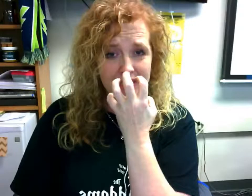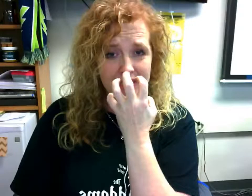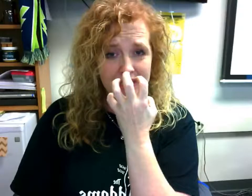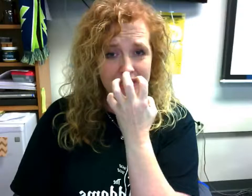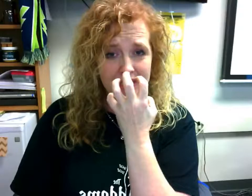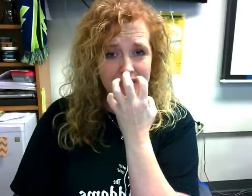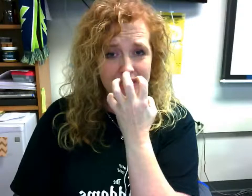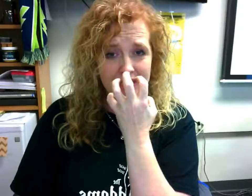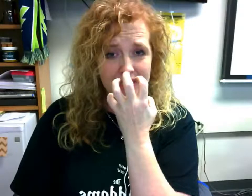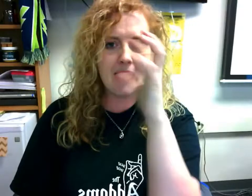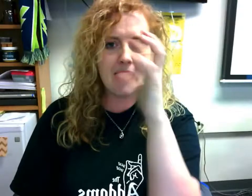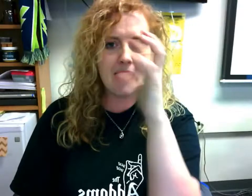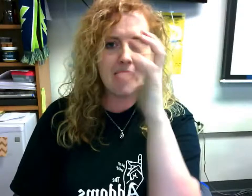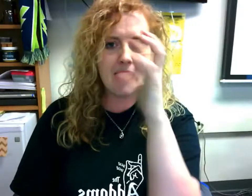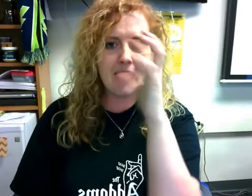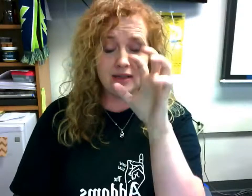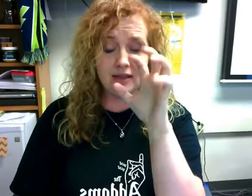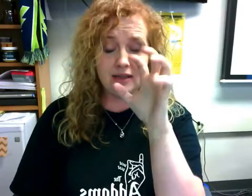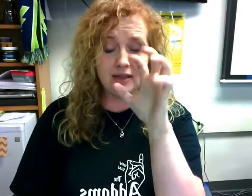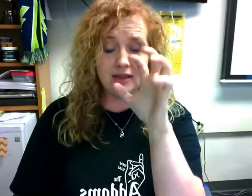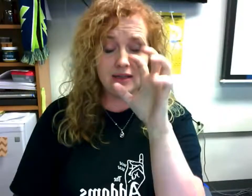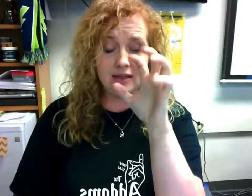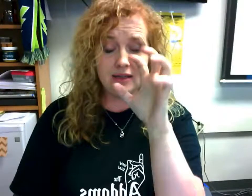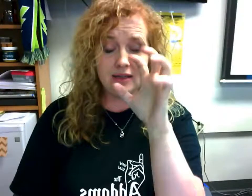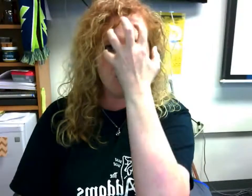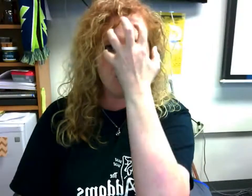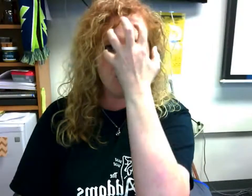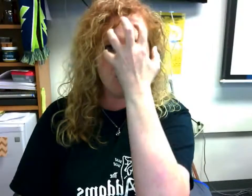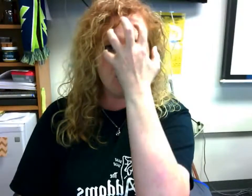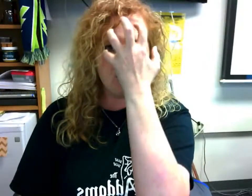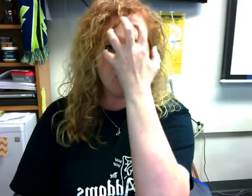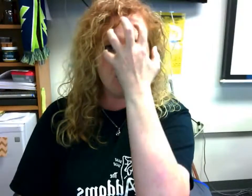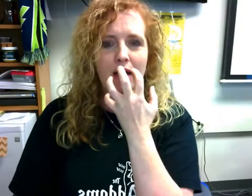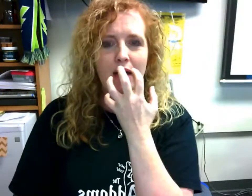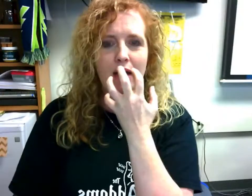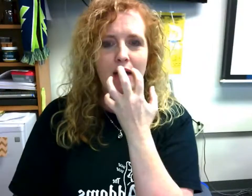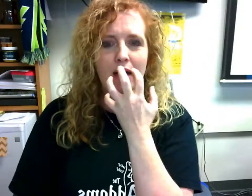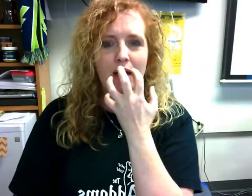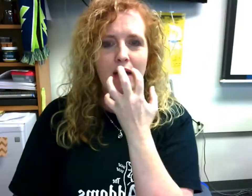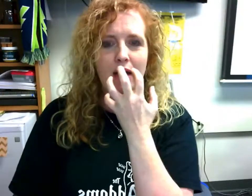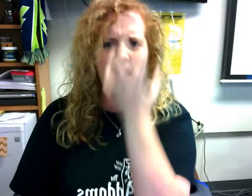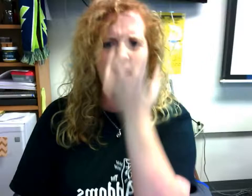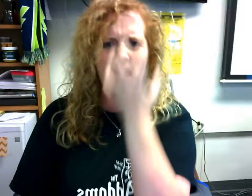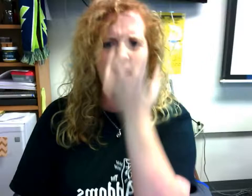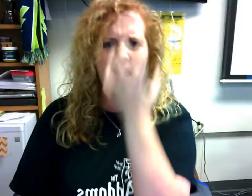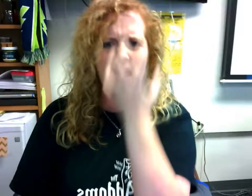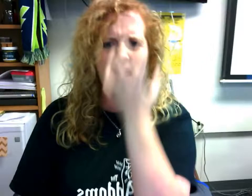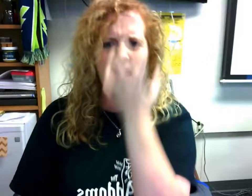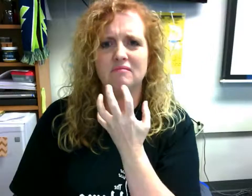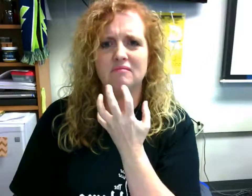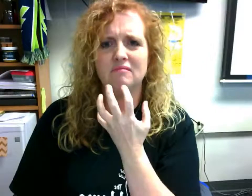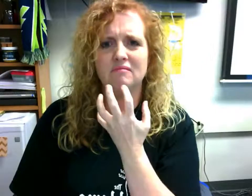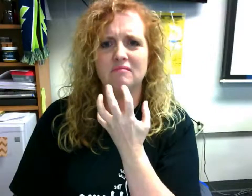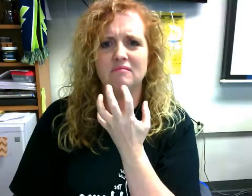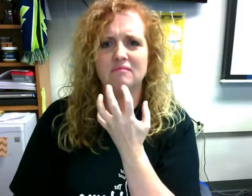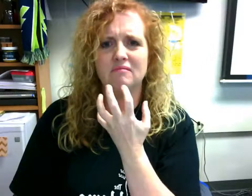so wonderful next one is mad um it's kind of like grouchy grouchy is like this